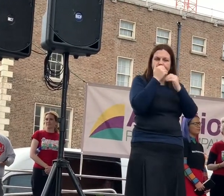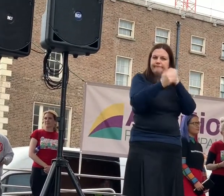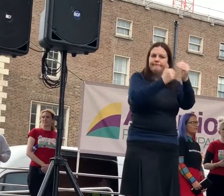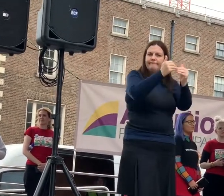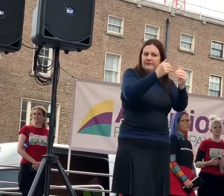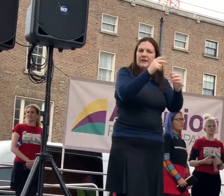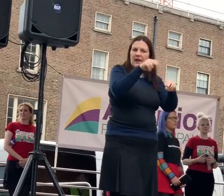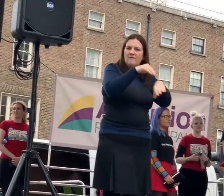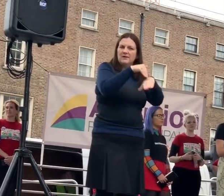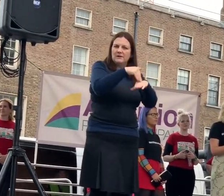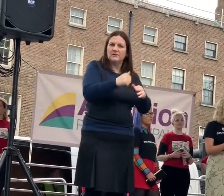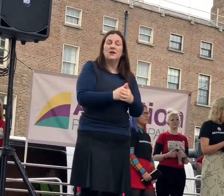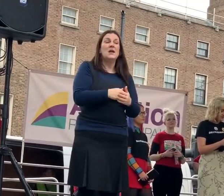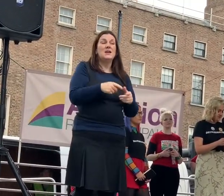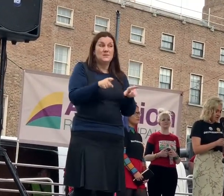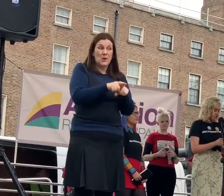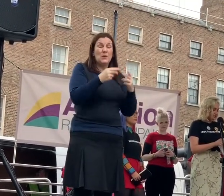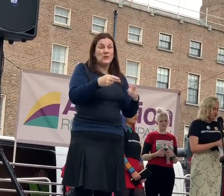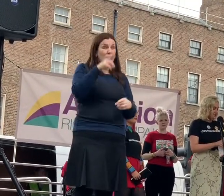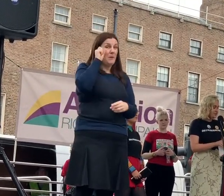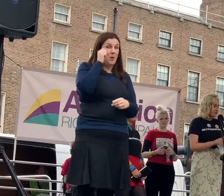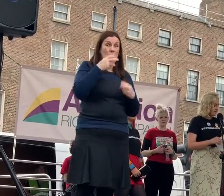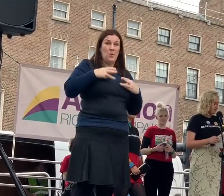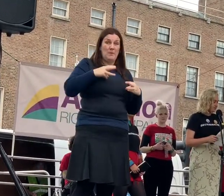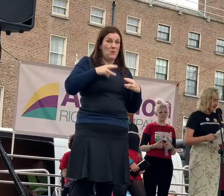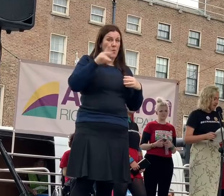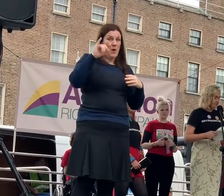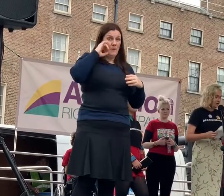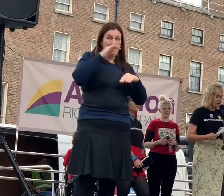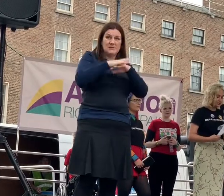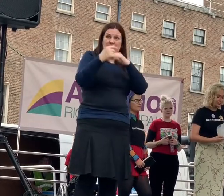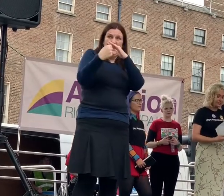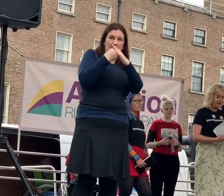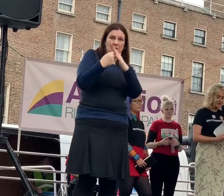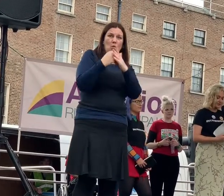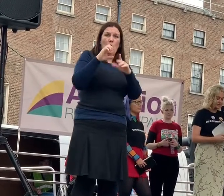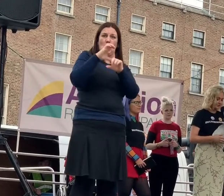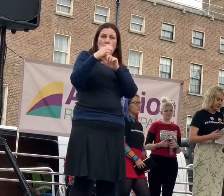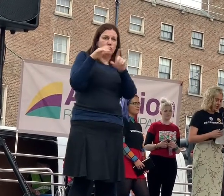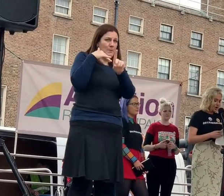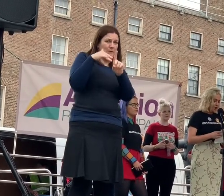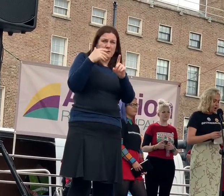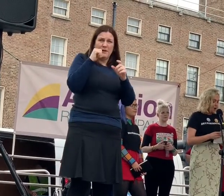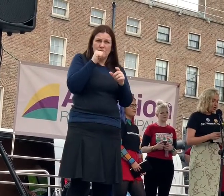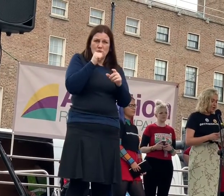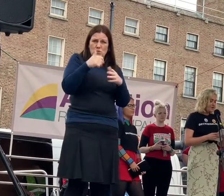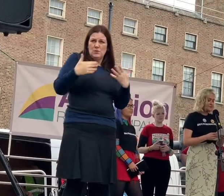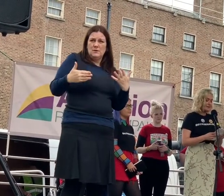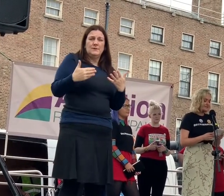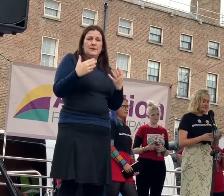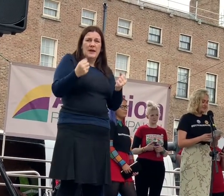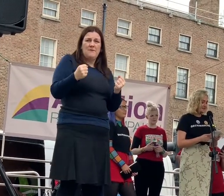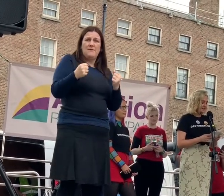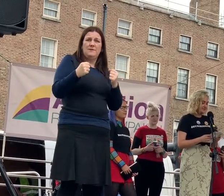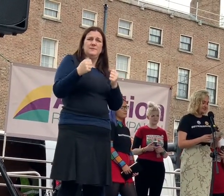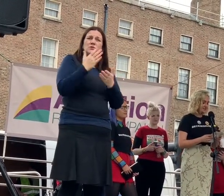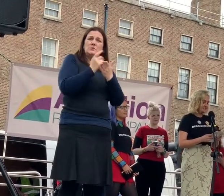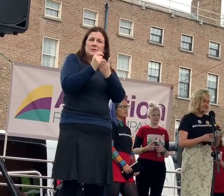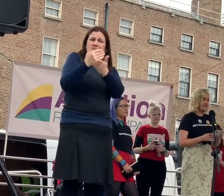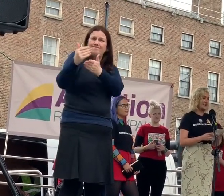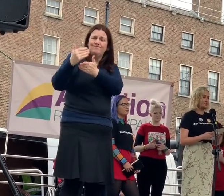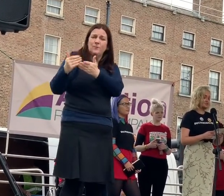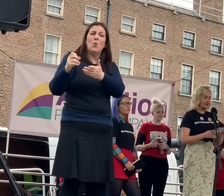to remember those women who are marginalised due to their immigration status or cultural background, or who are in domestic violence